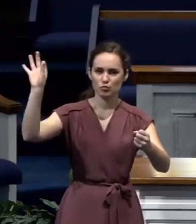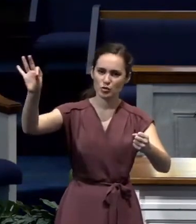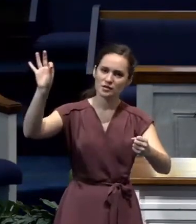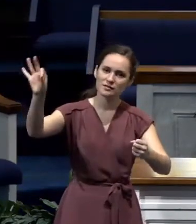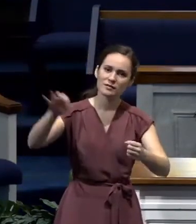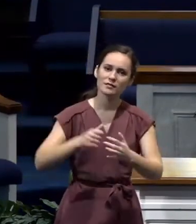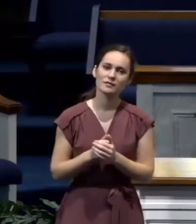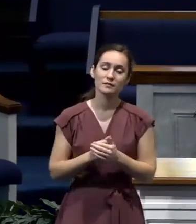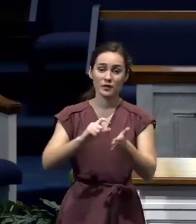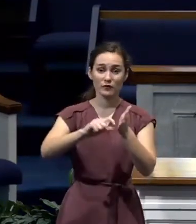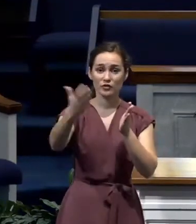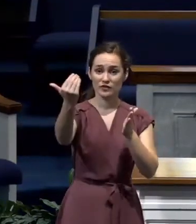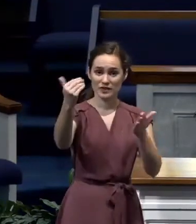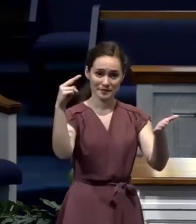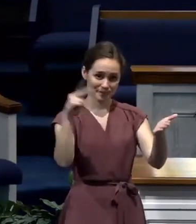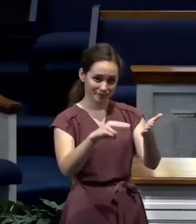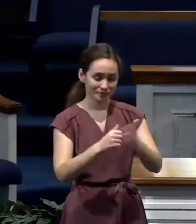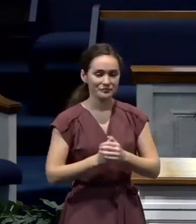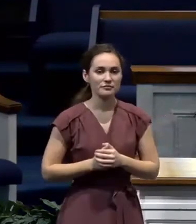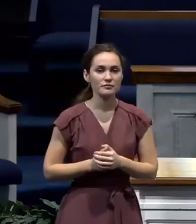15. It says,